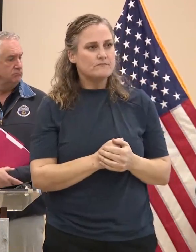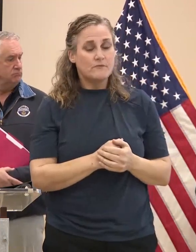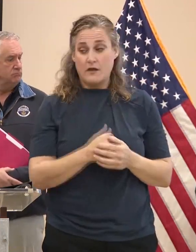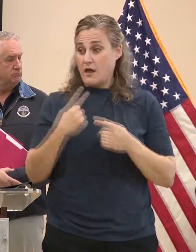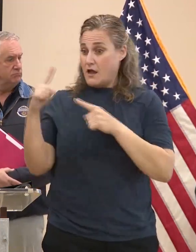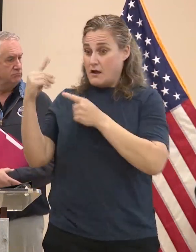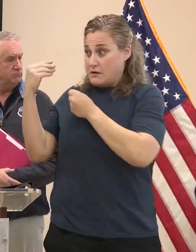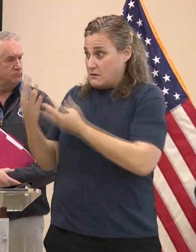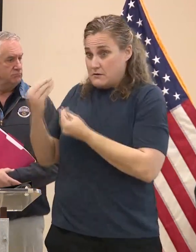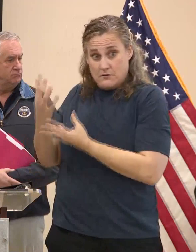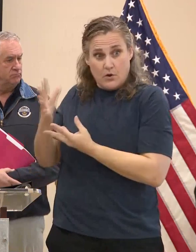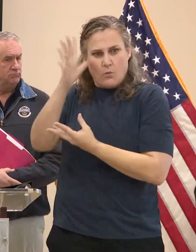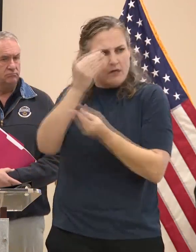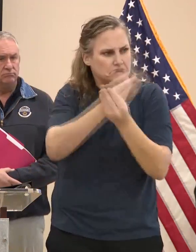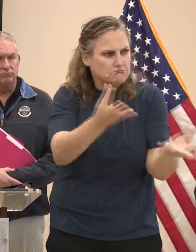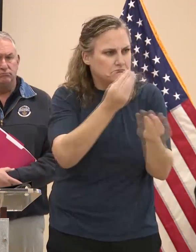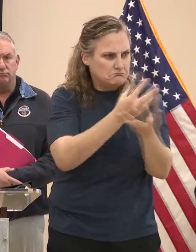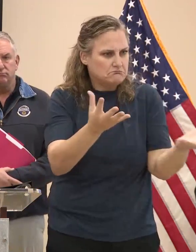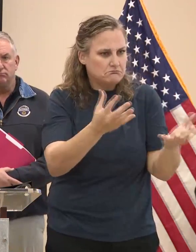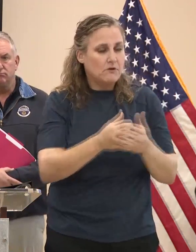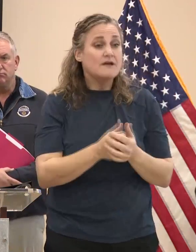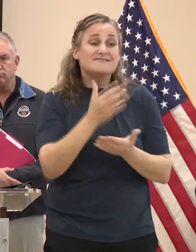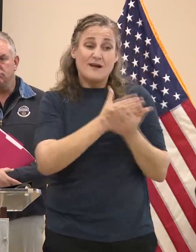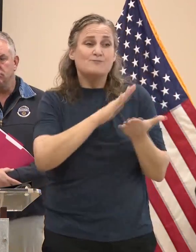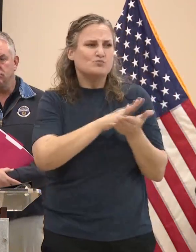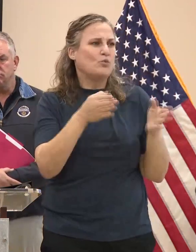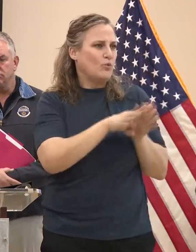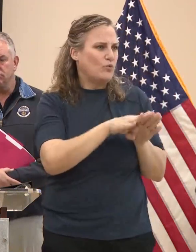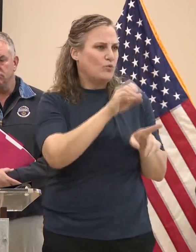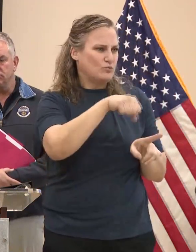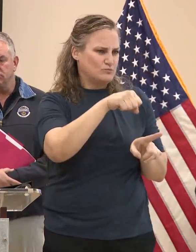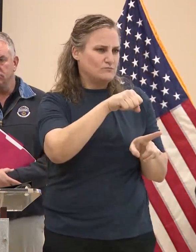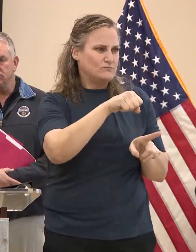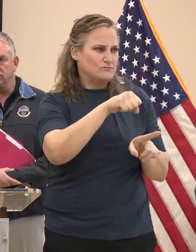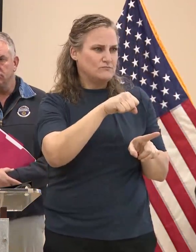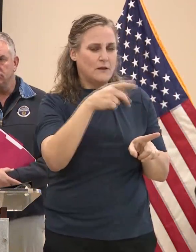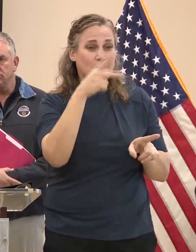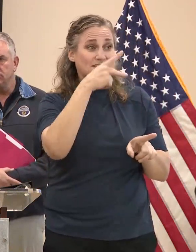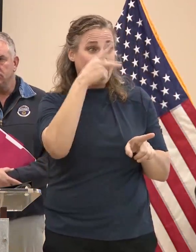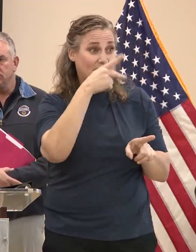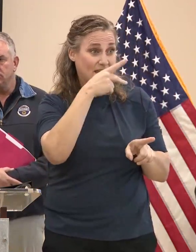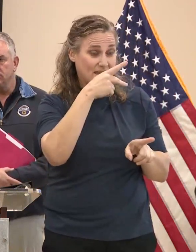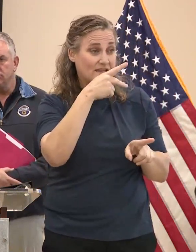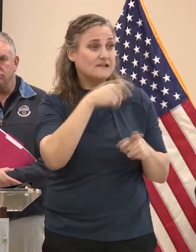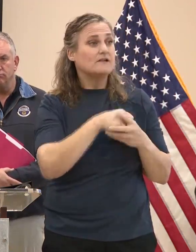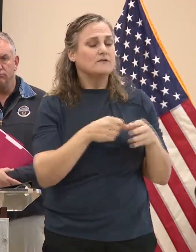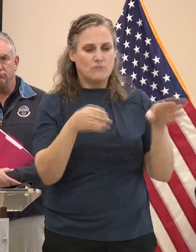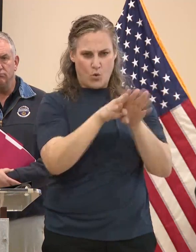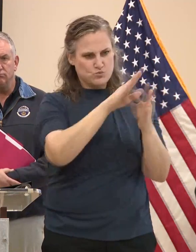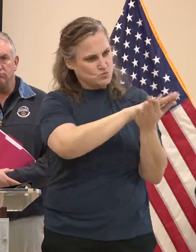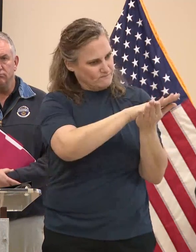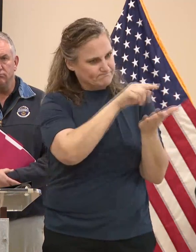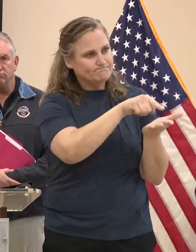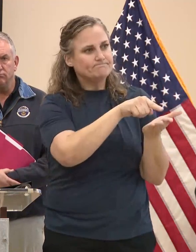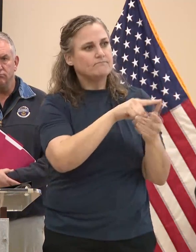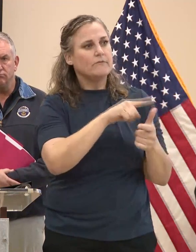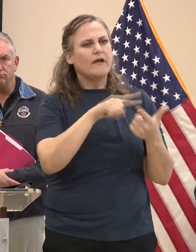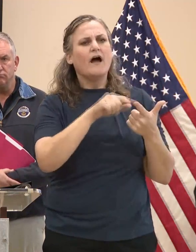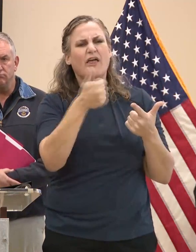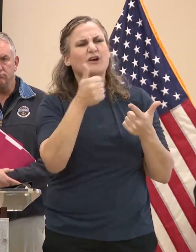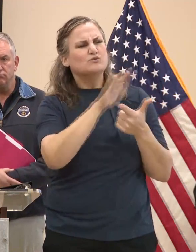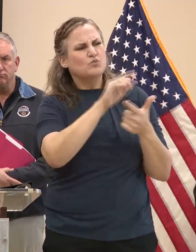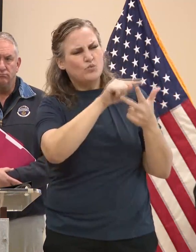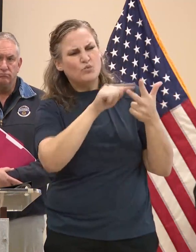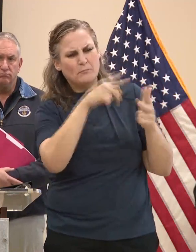walked in here today, we heard about Pawtucket closing early. So we have a list. We can give you that at the end so that everybody knows. But